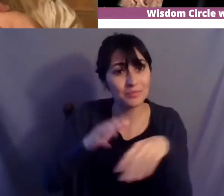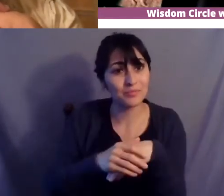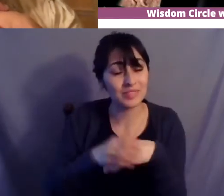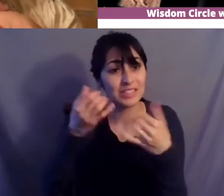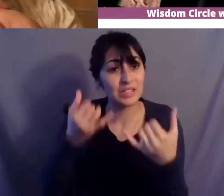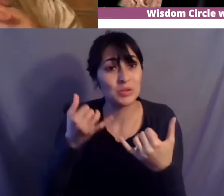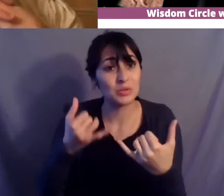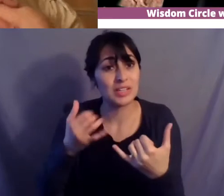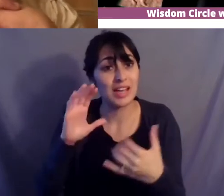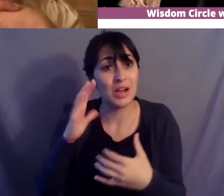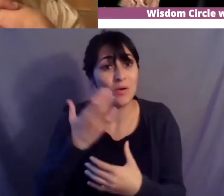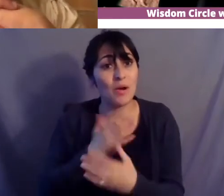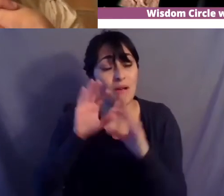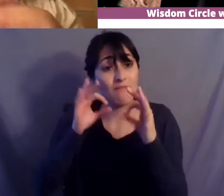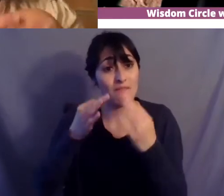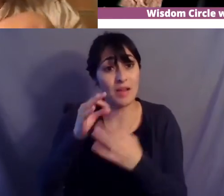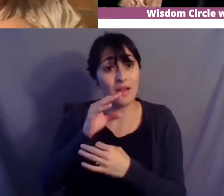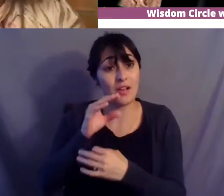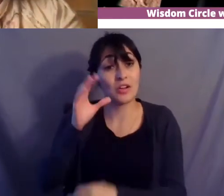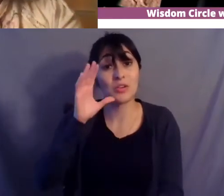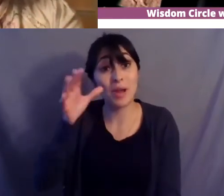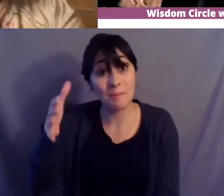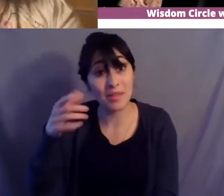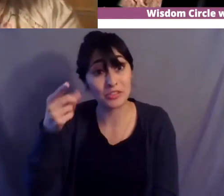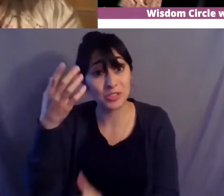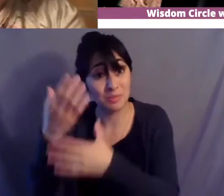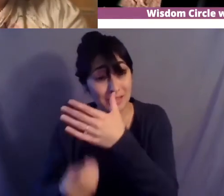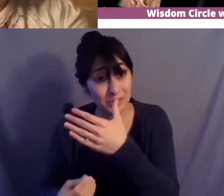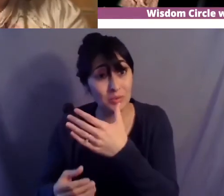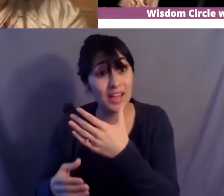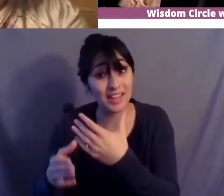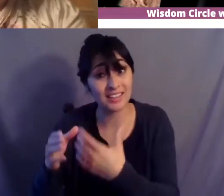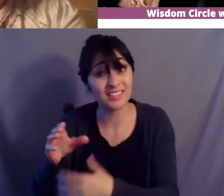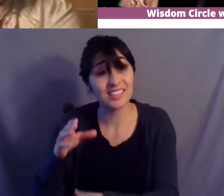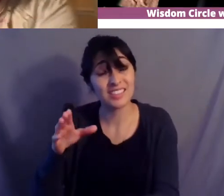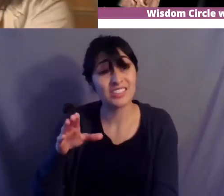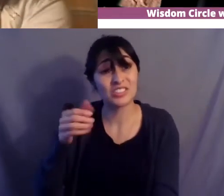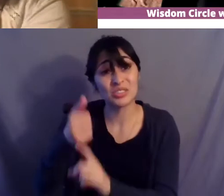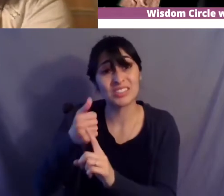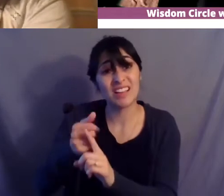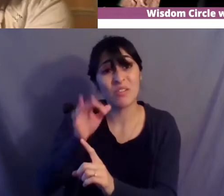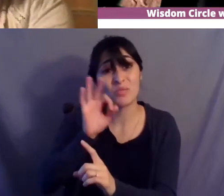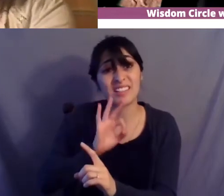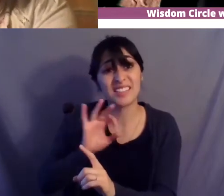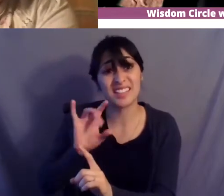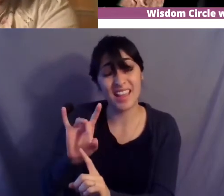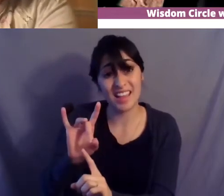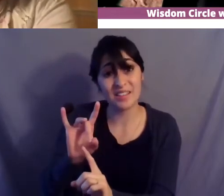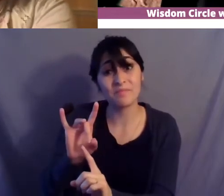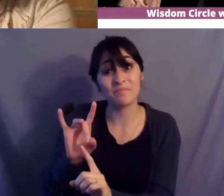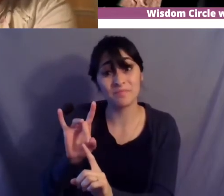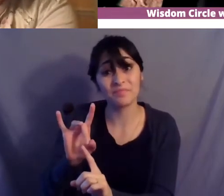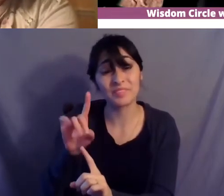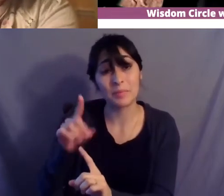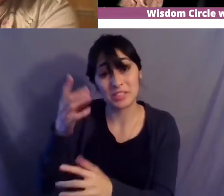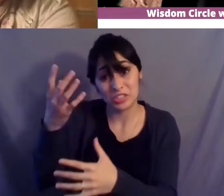8 2020 grandma lived to be 98 and now the buck has passed to my mom she's the